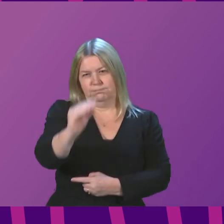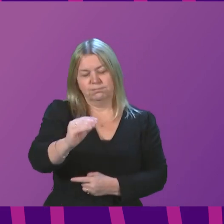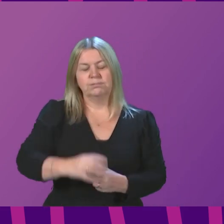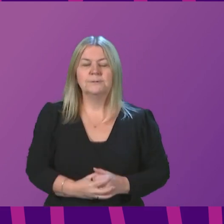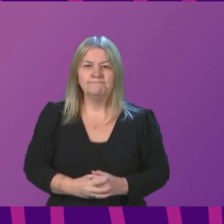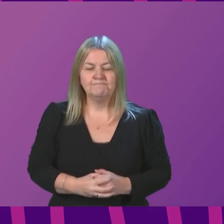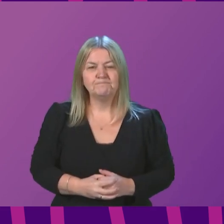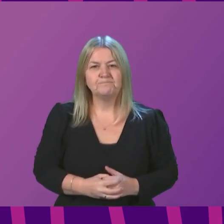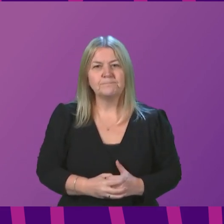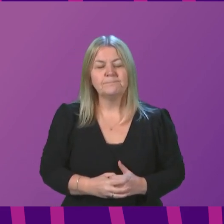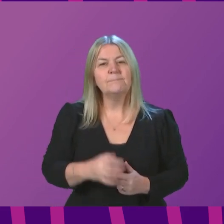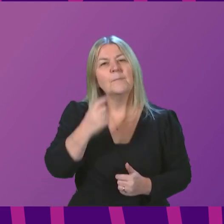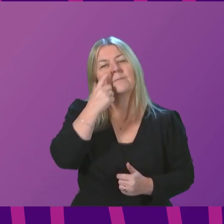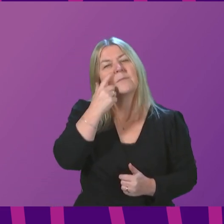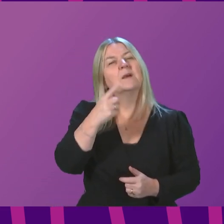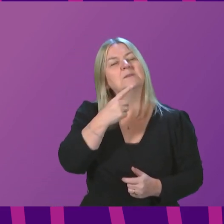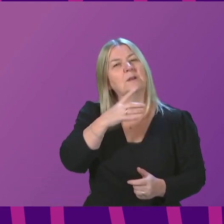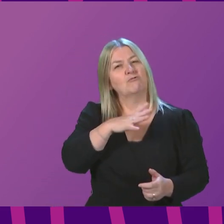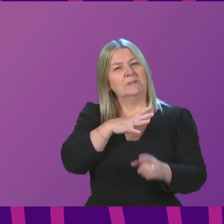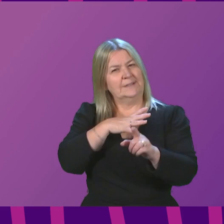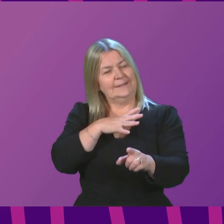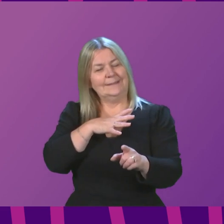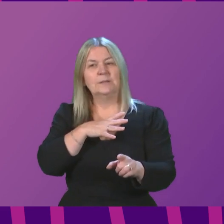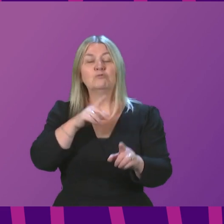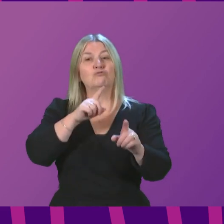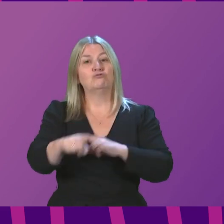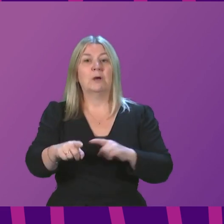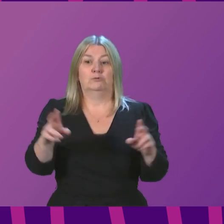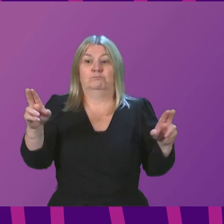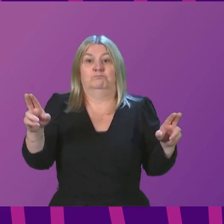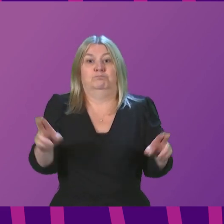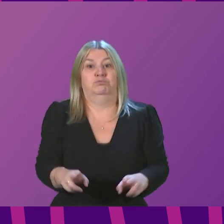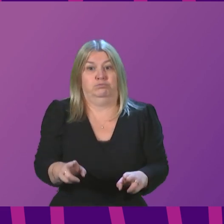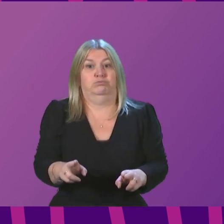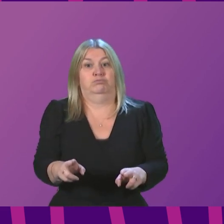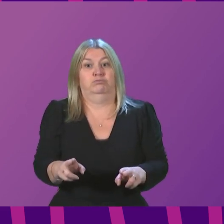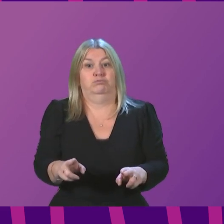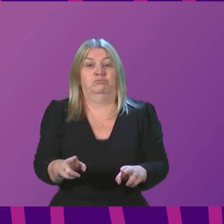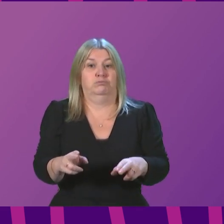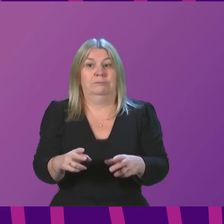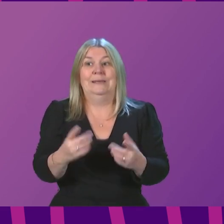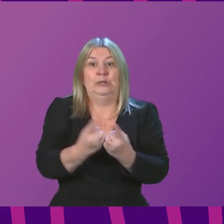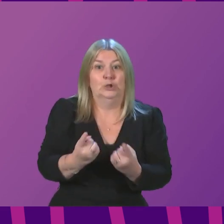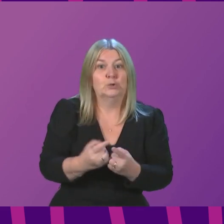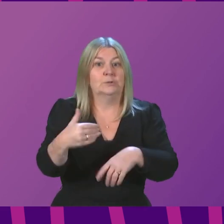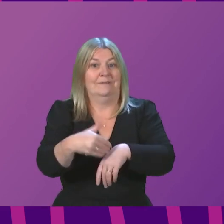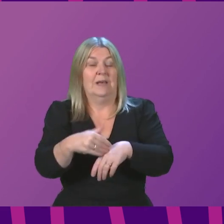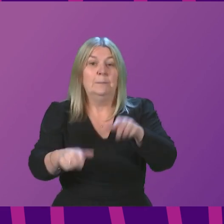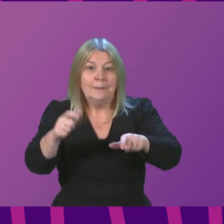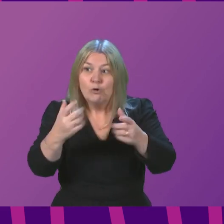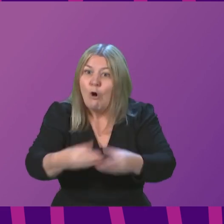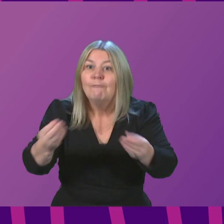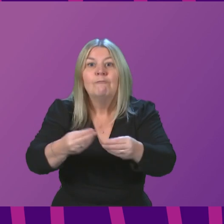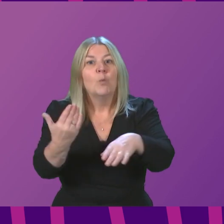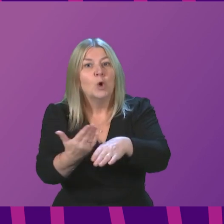on this afternoon. I mentioned earlier the need to mitigate the impact of staff absences on the economy and critical services.